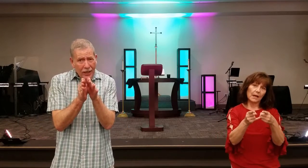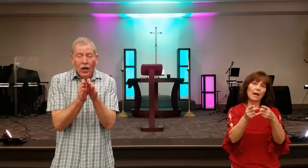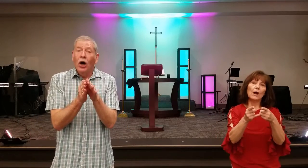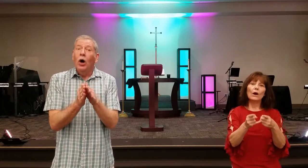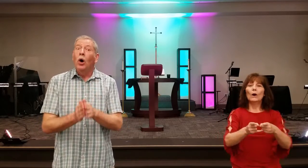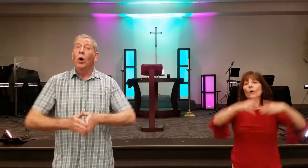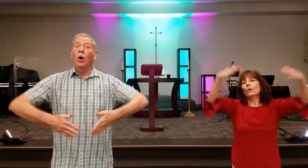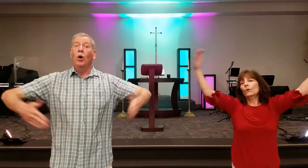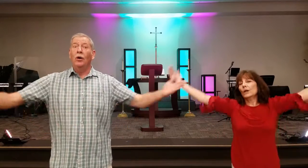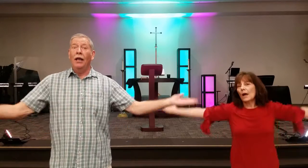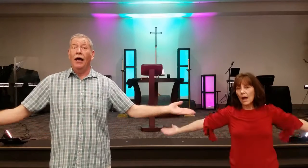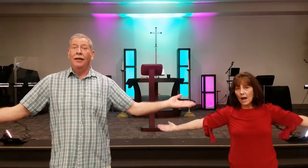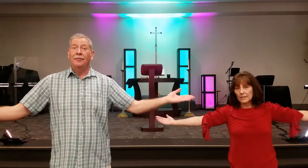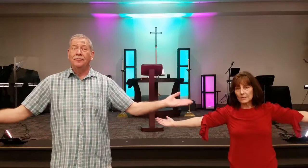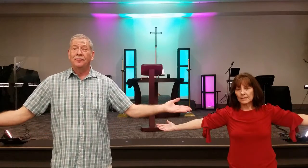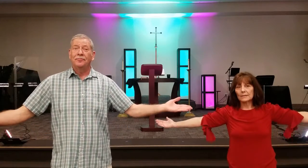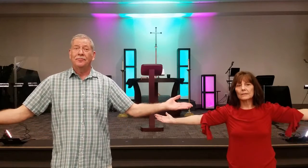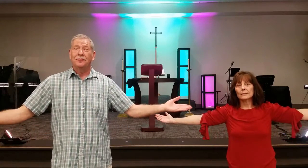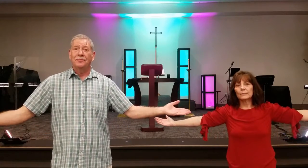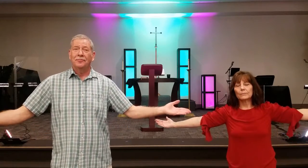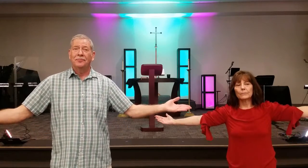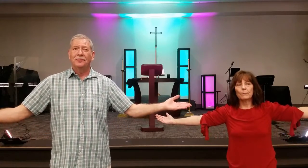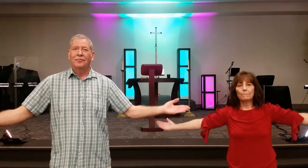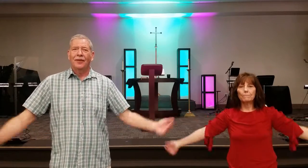Or a lot